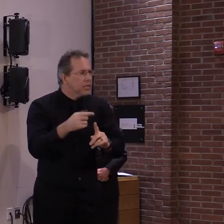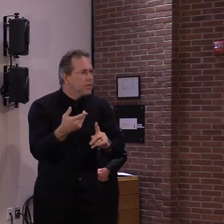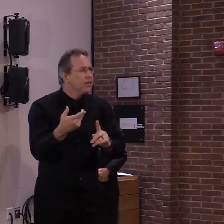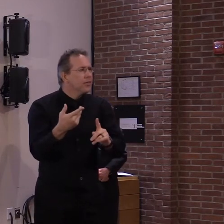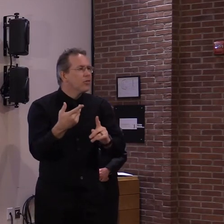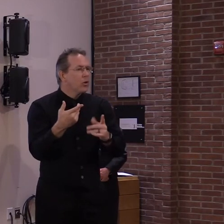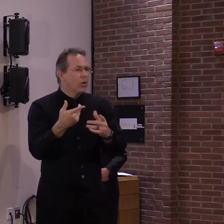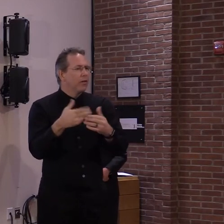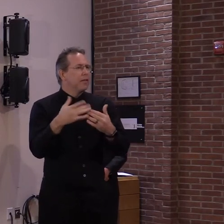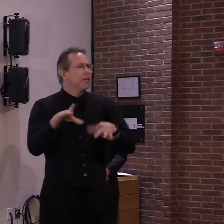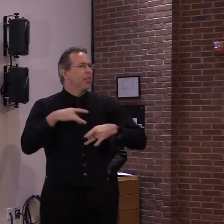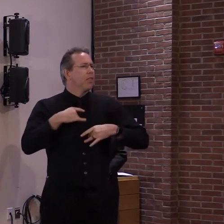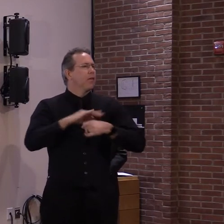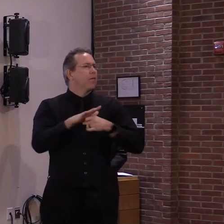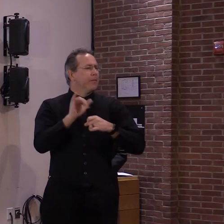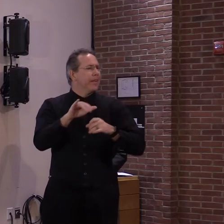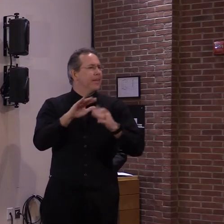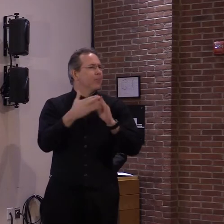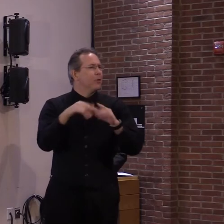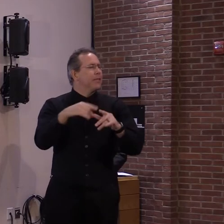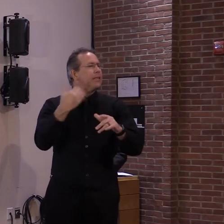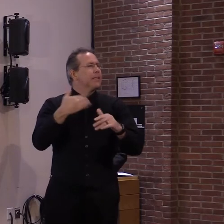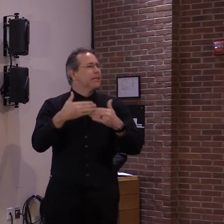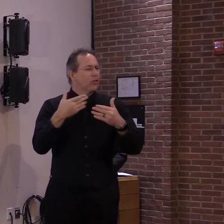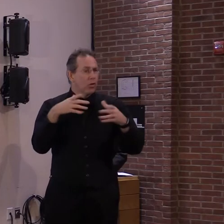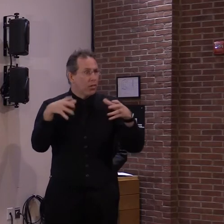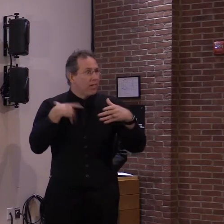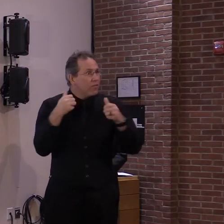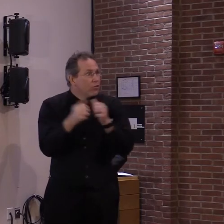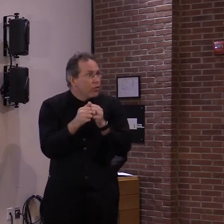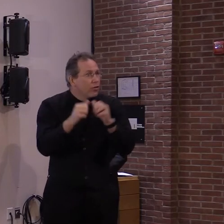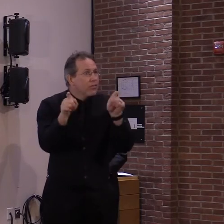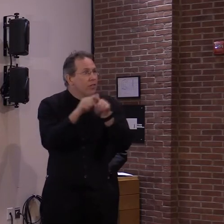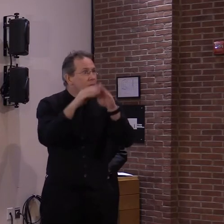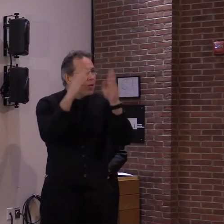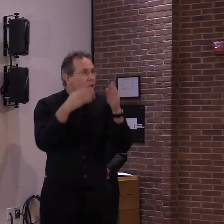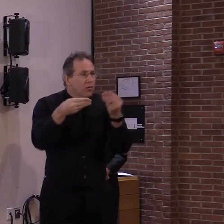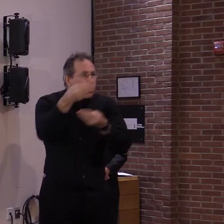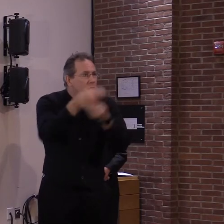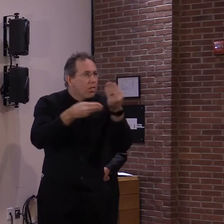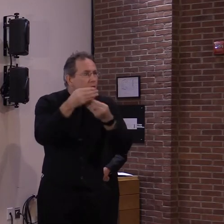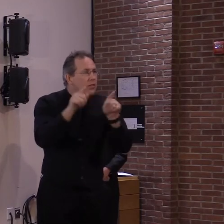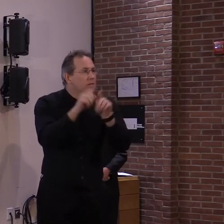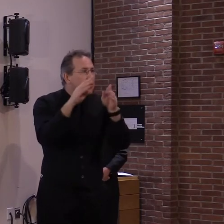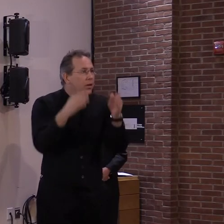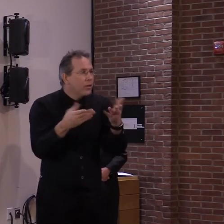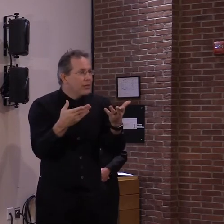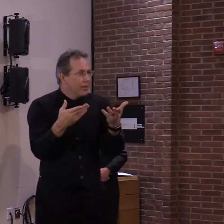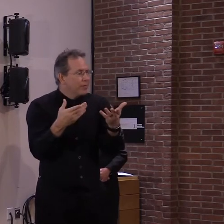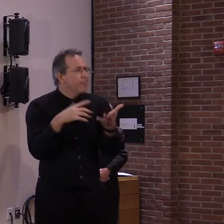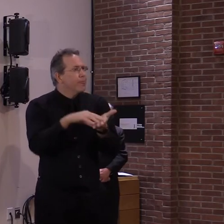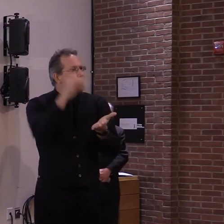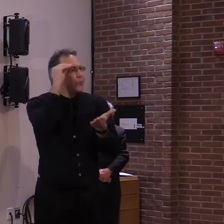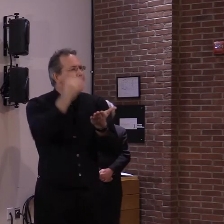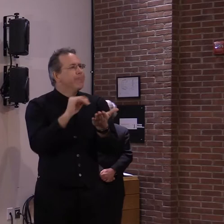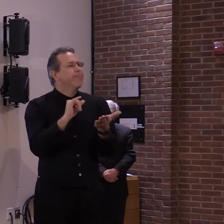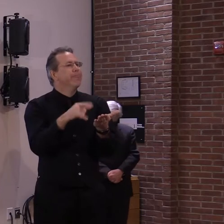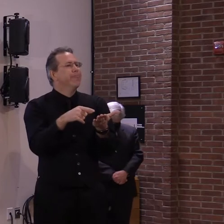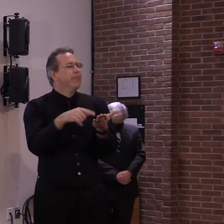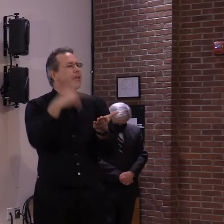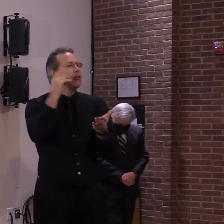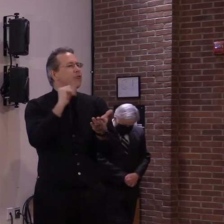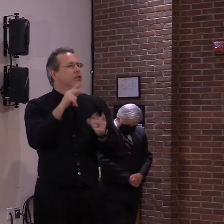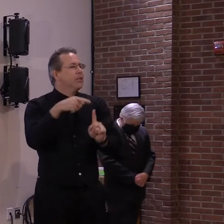And congregate living is certainly one of those that factors in with abundant other factors that affect the